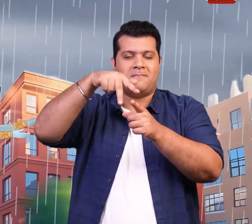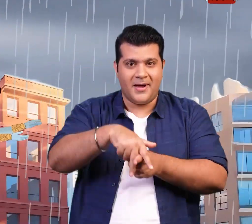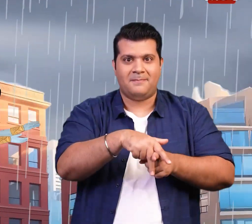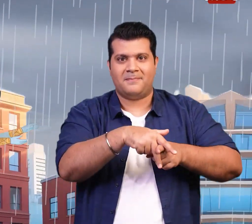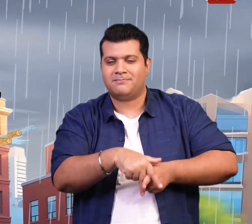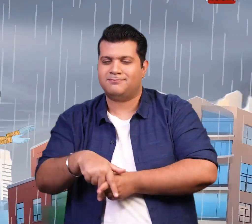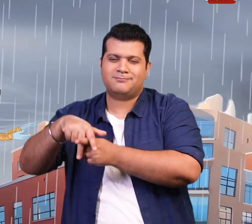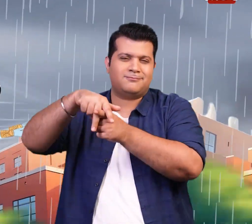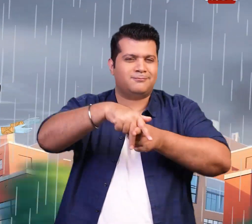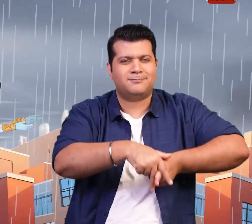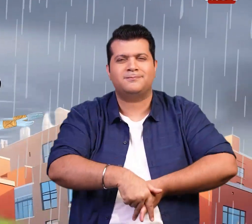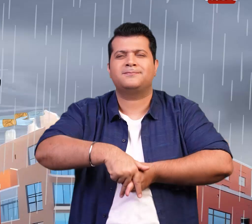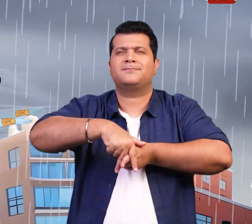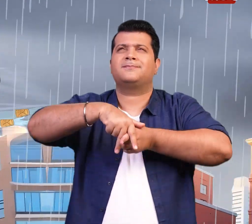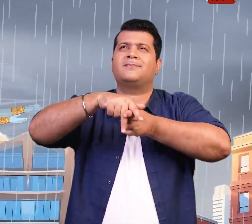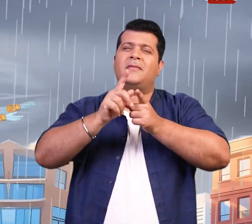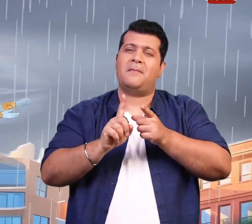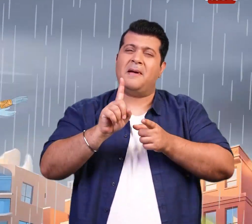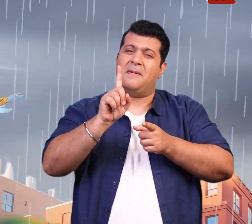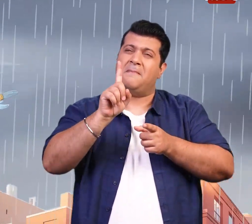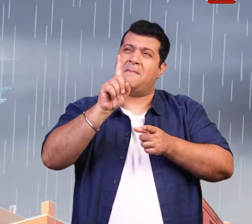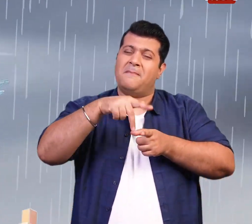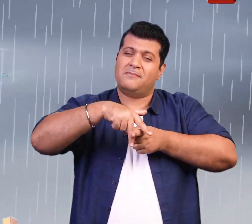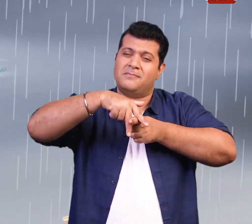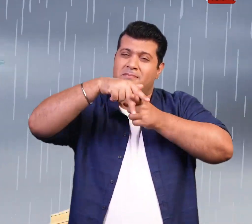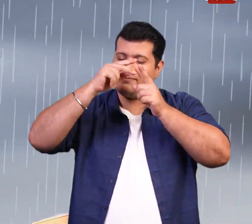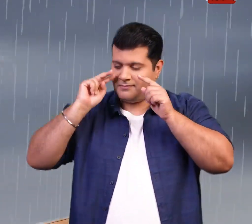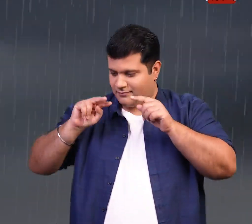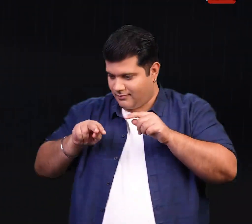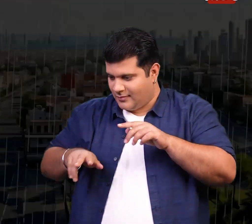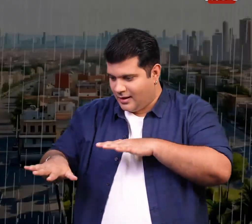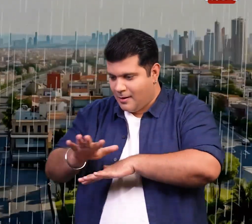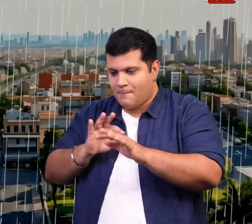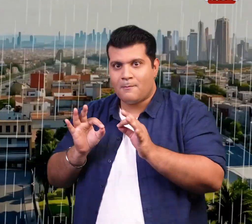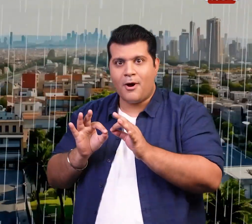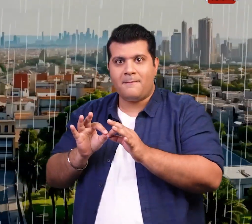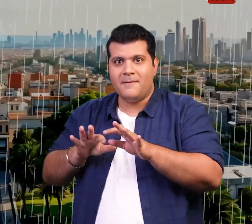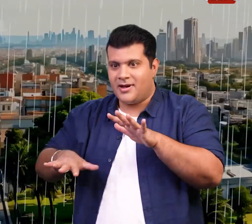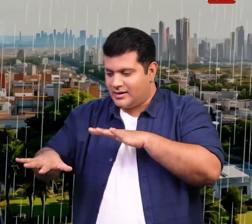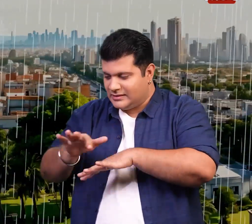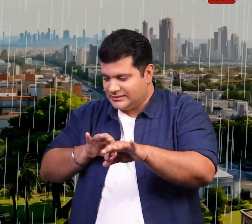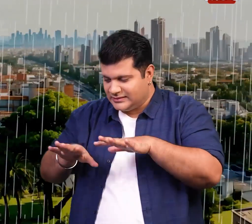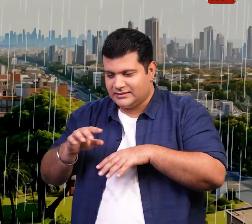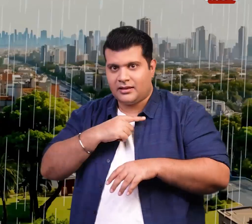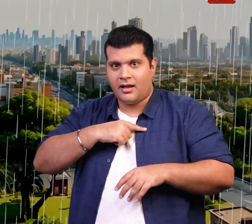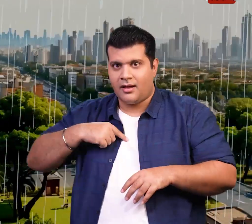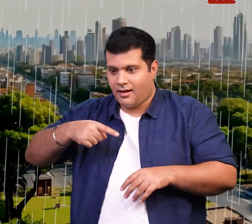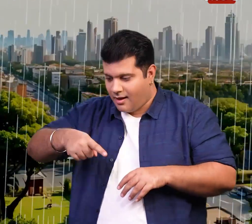Megha's back, her excitement growing as she soared high in the sky. Below Mumbai and the Queen's necklace